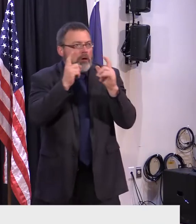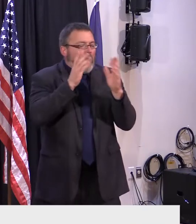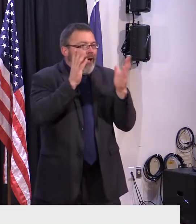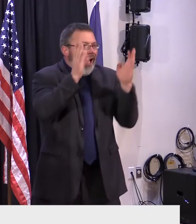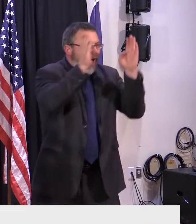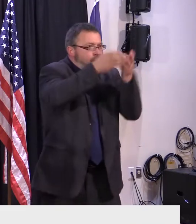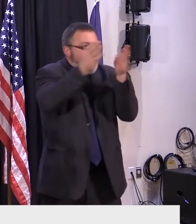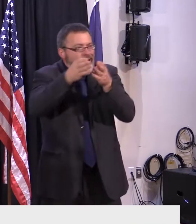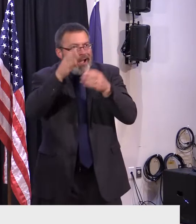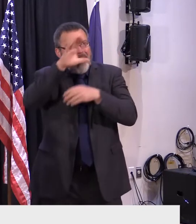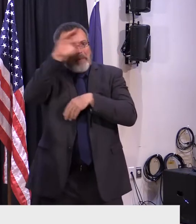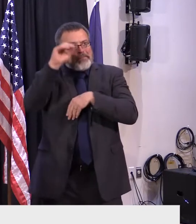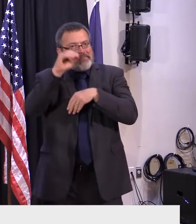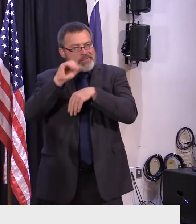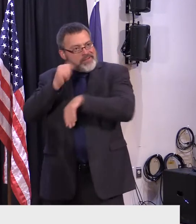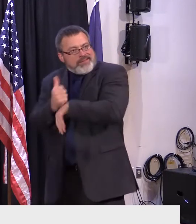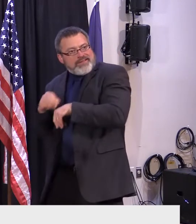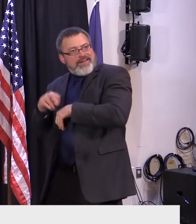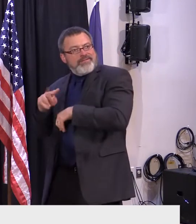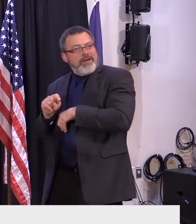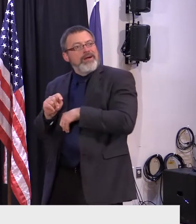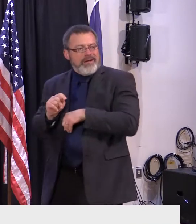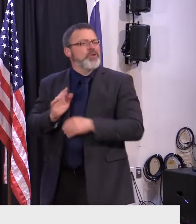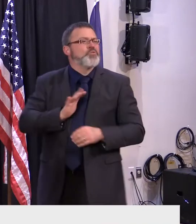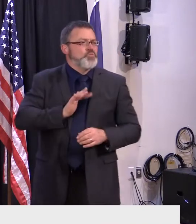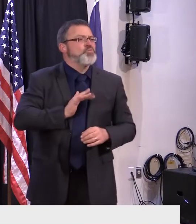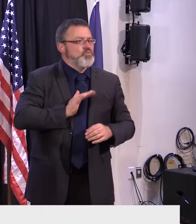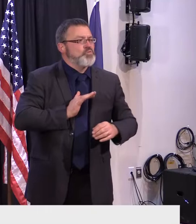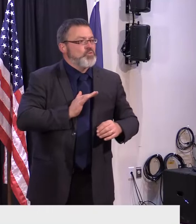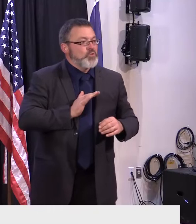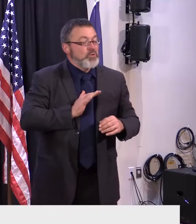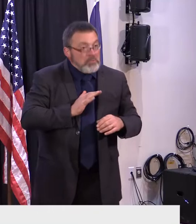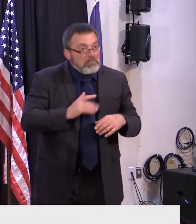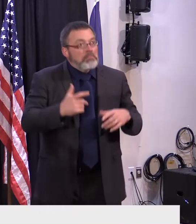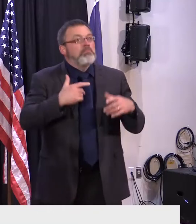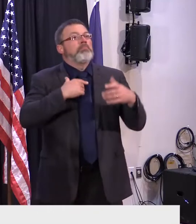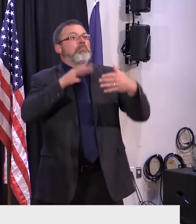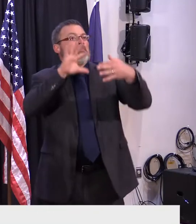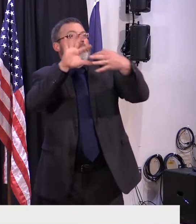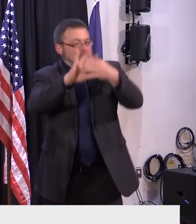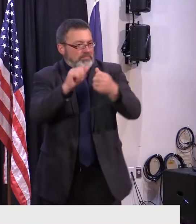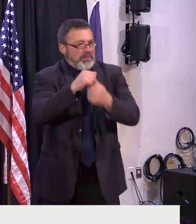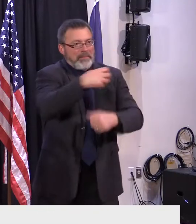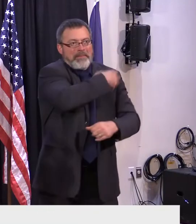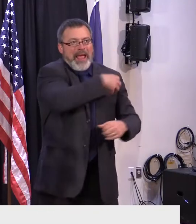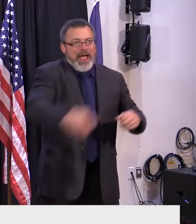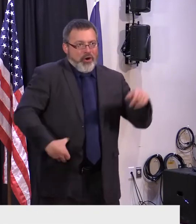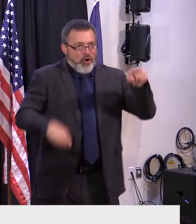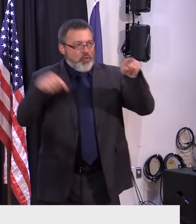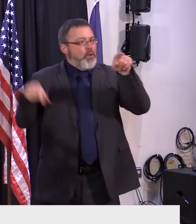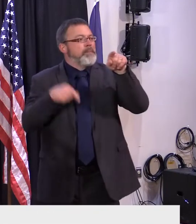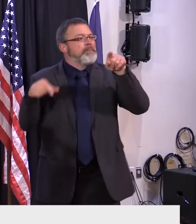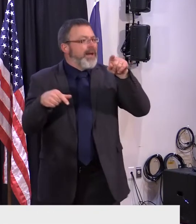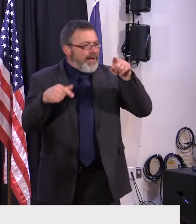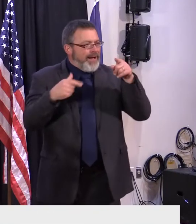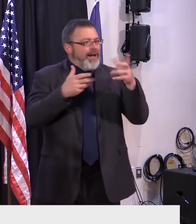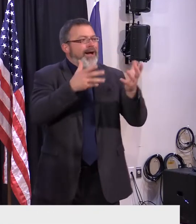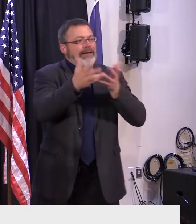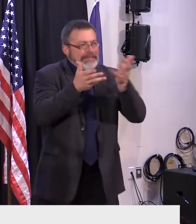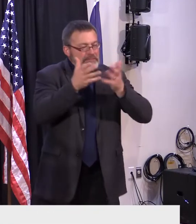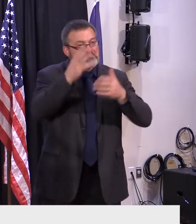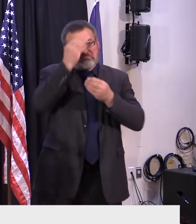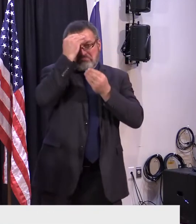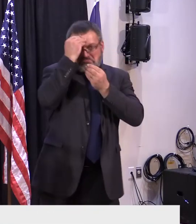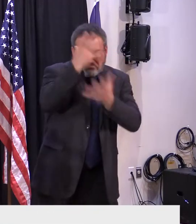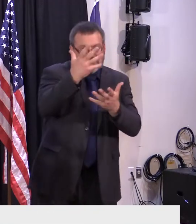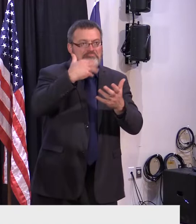as well as we met with the mayor's office to make introductions and to let them know that we have set up shop and look forward to